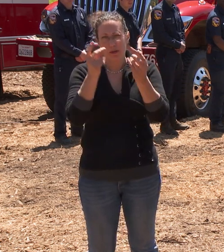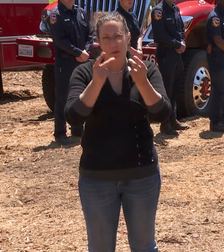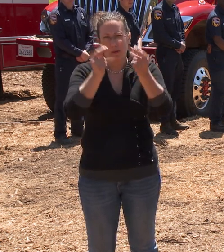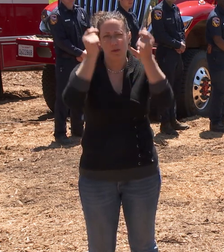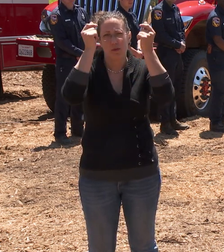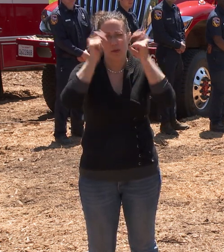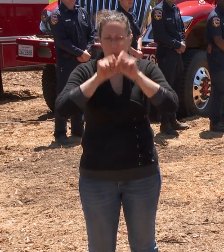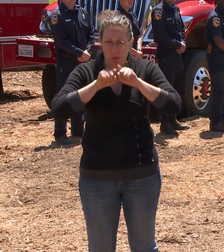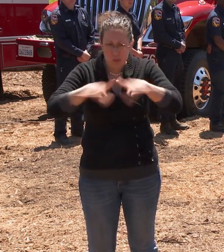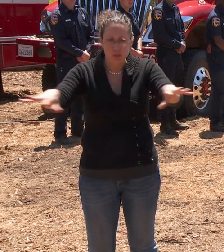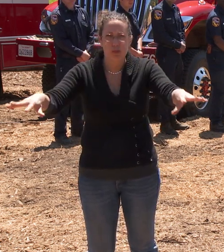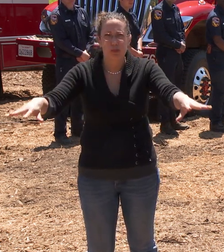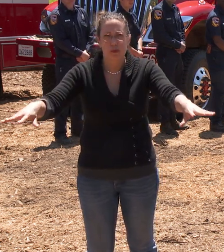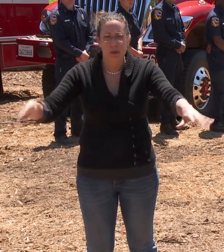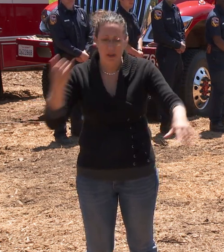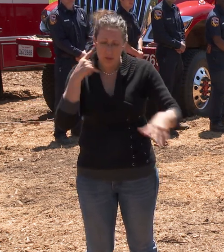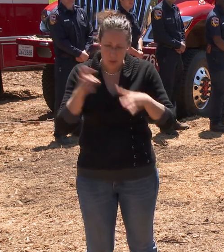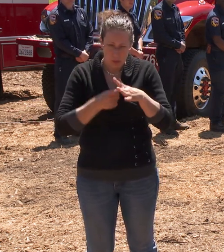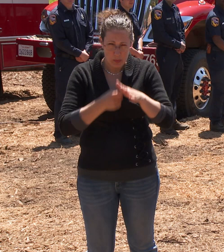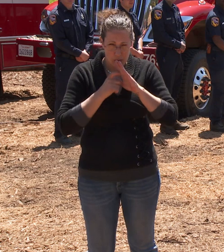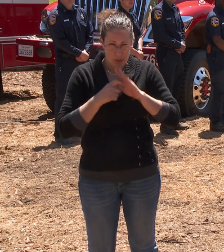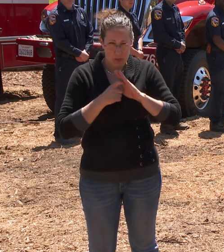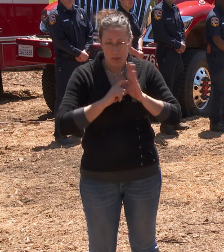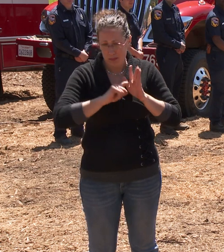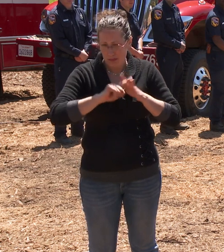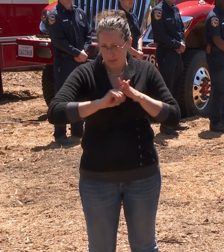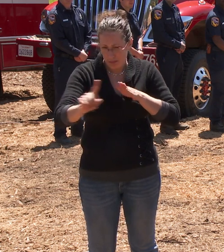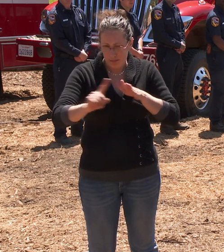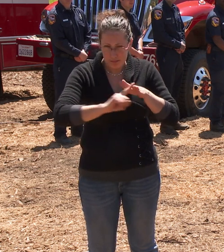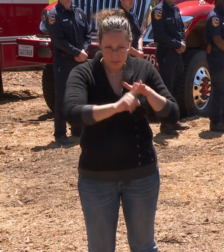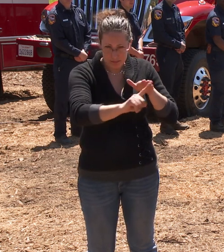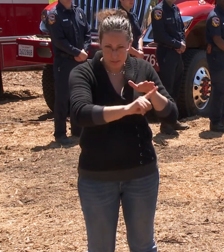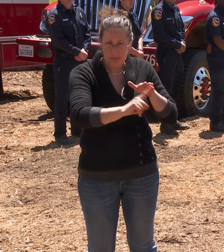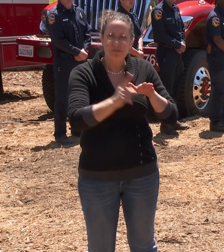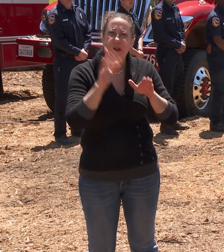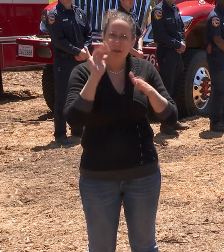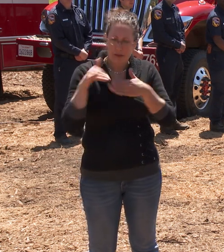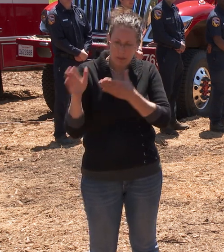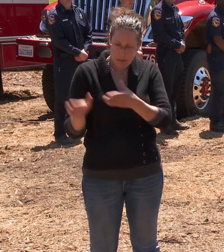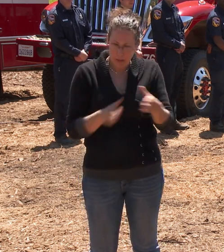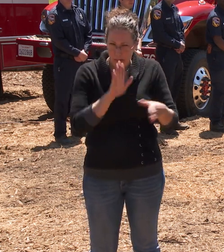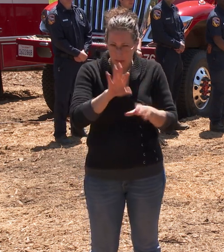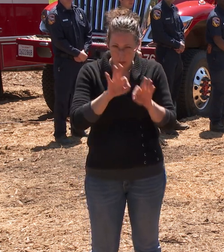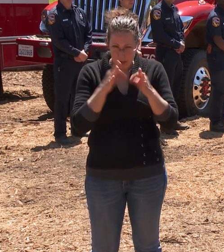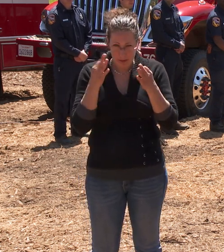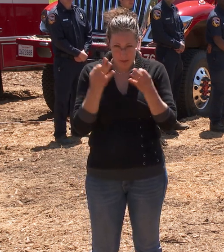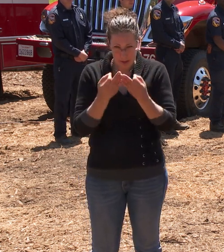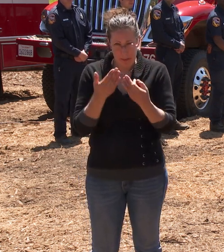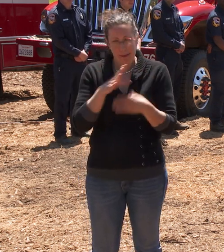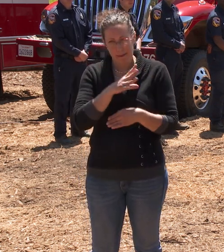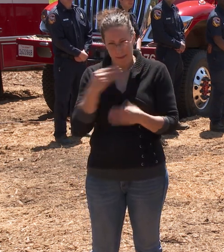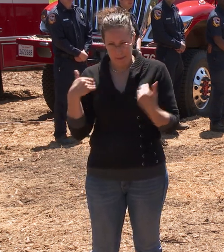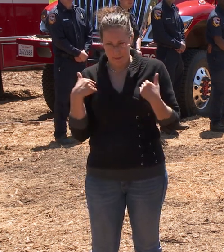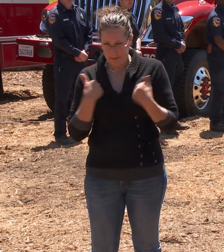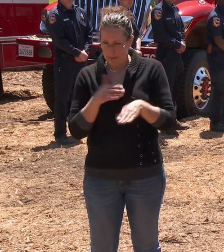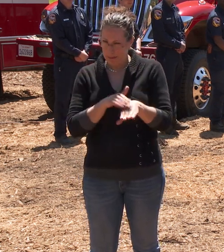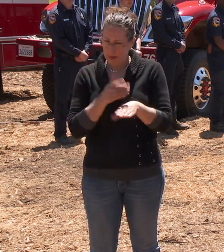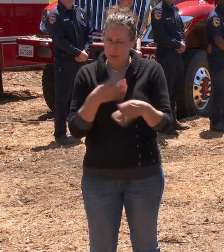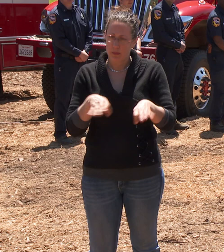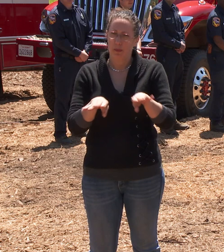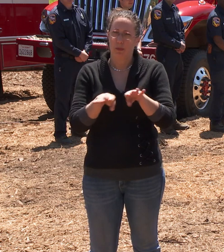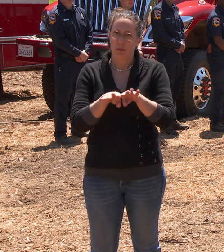When evacuation becomes necessary, having a plan in place for your family and pets is vital.